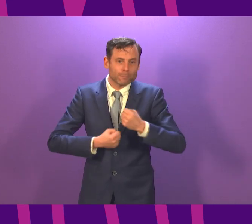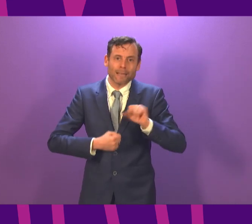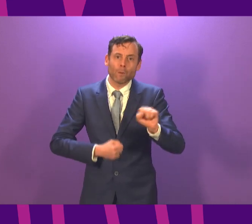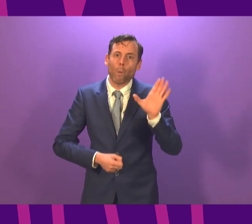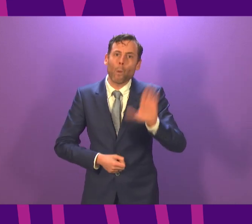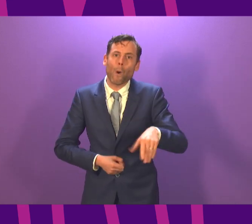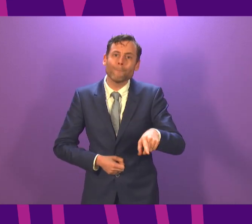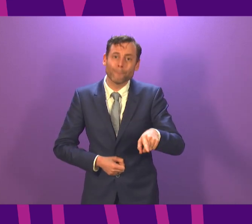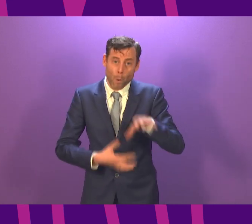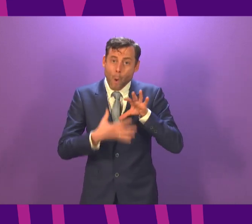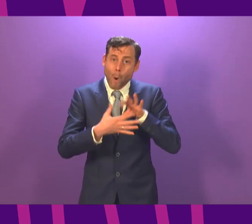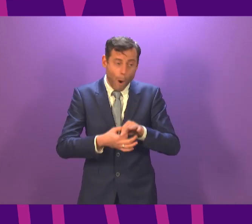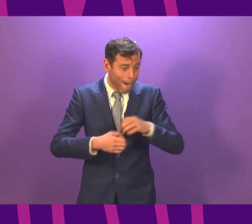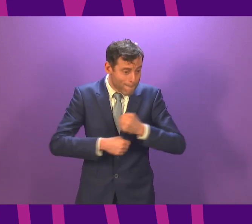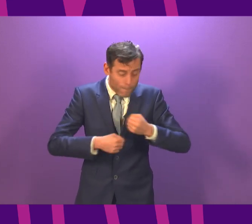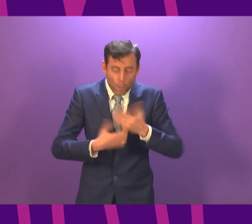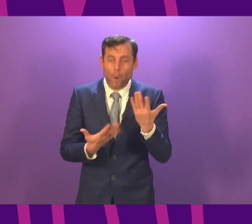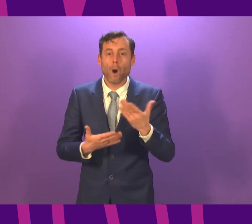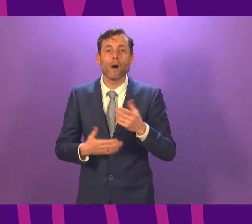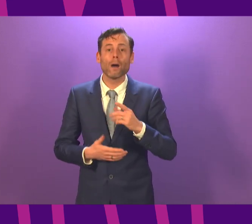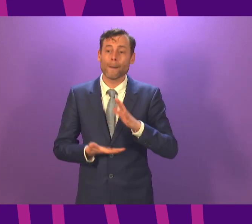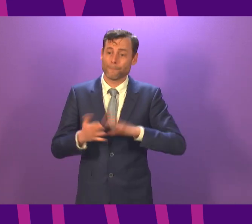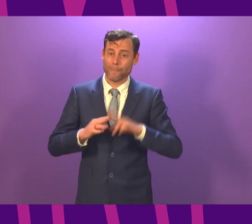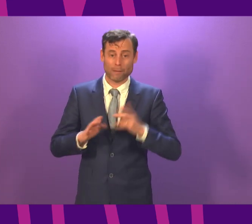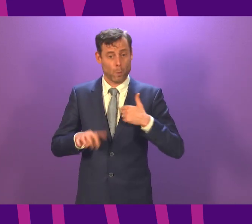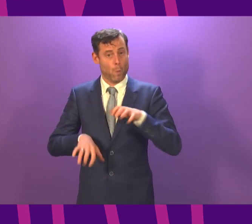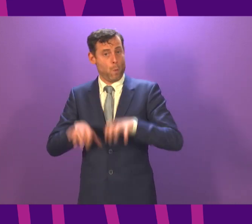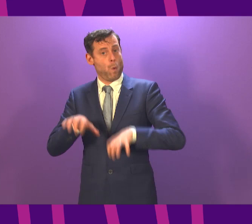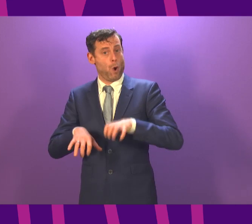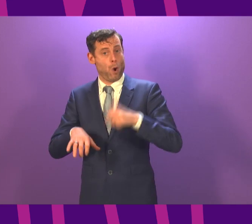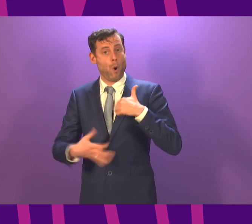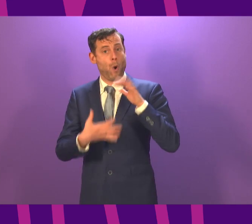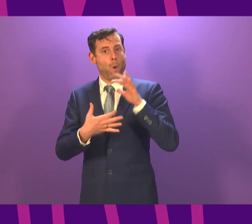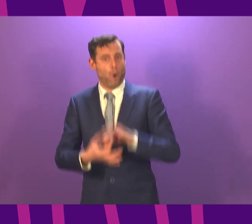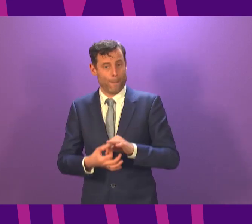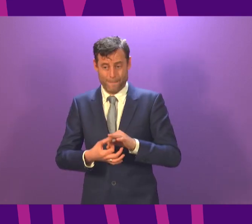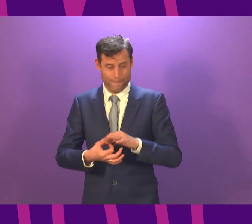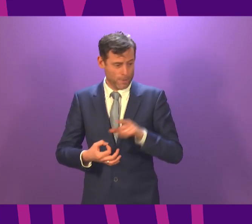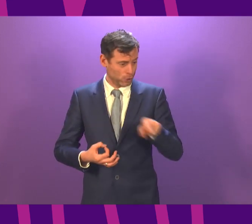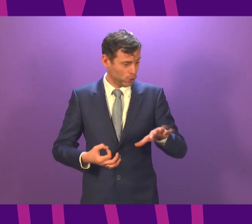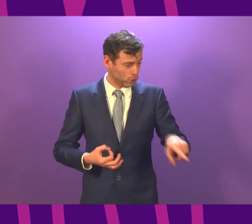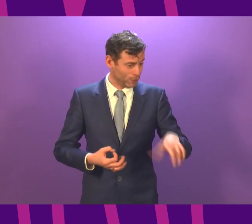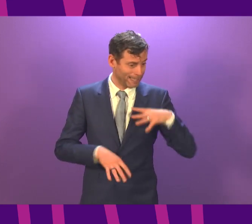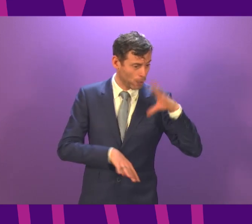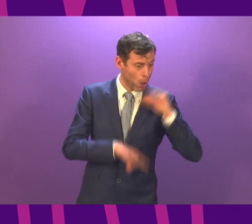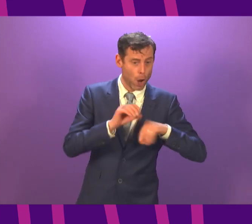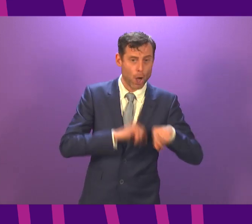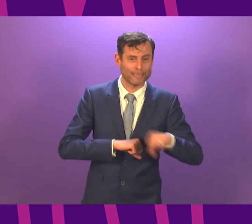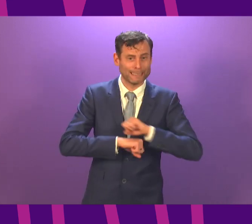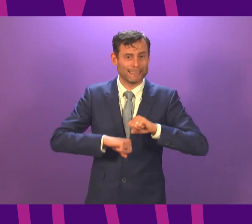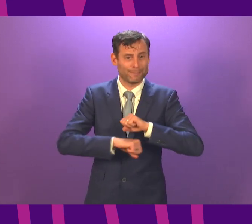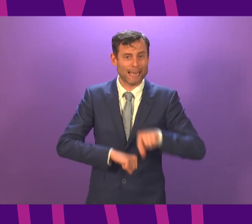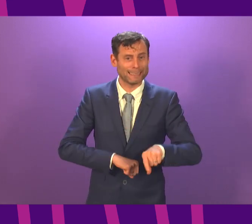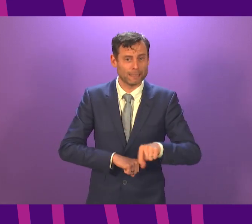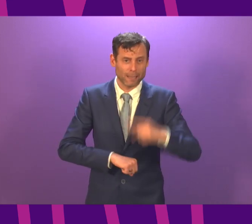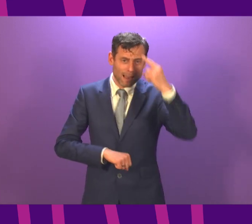coping with working from home while schools are closed. People struggled last time, but they got through. They need and deserve our